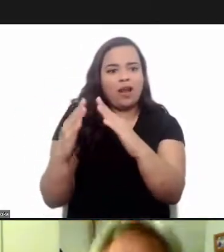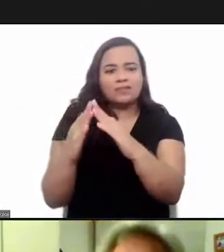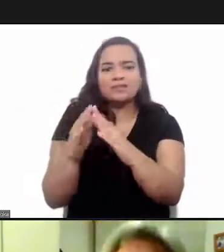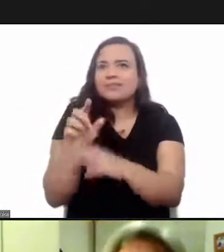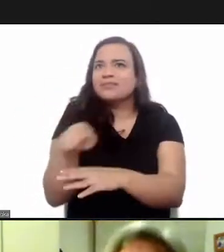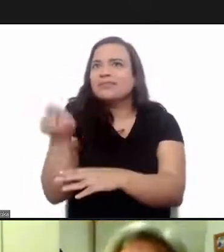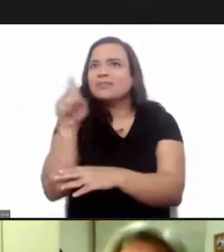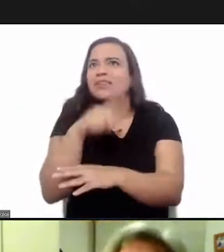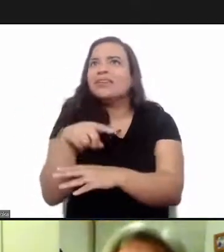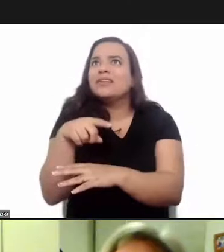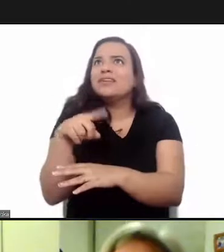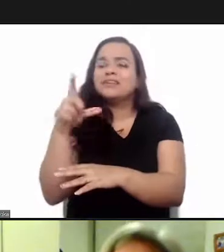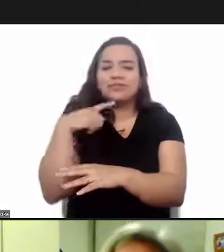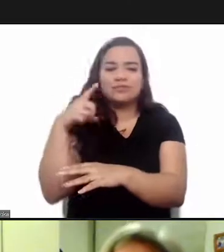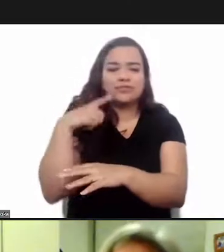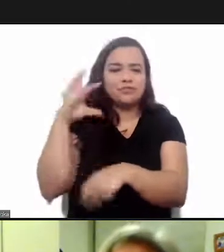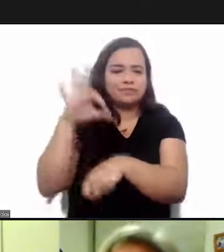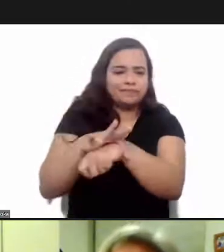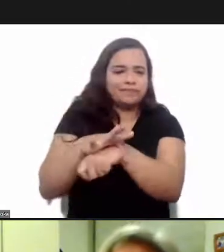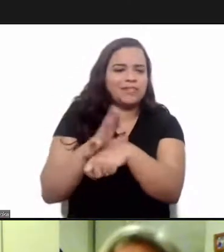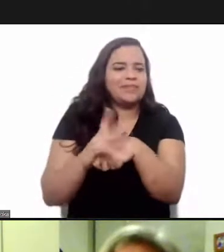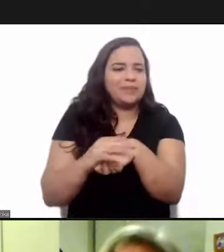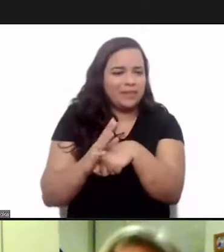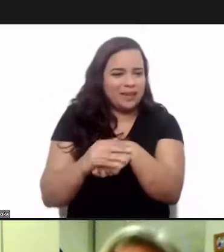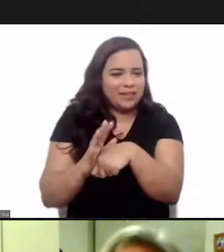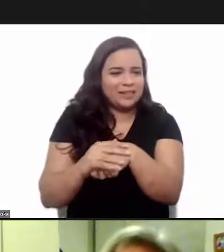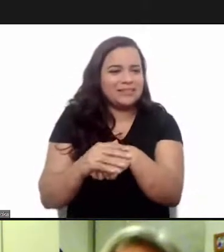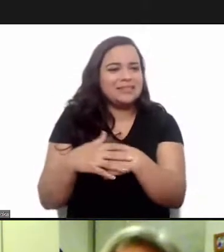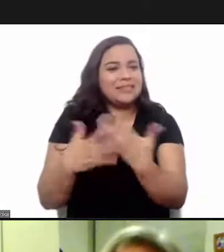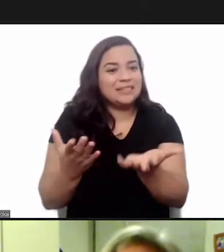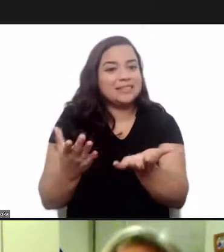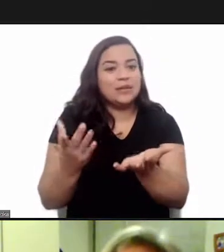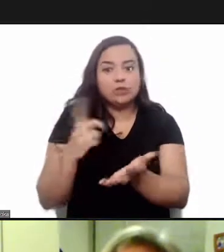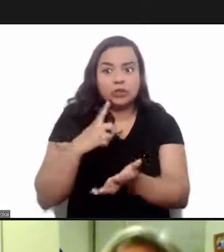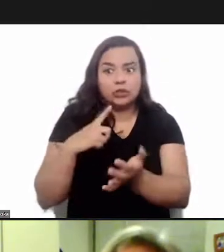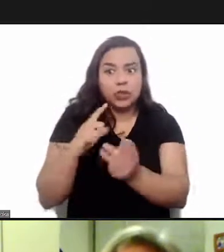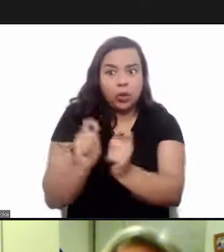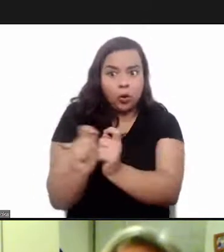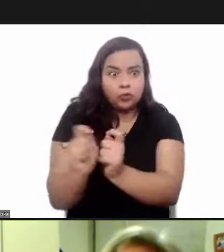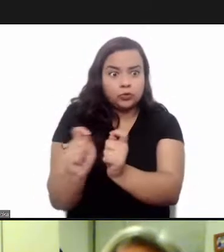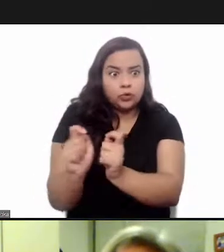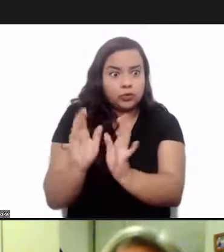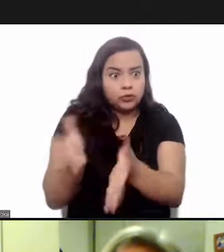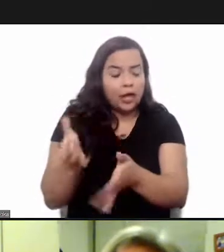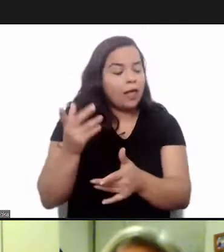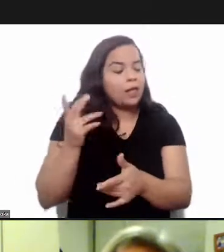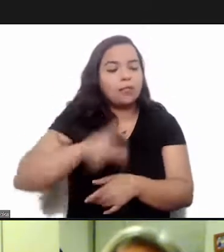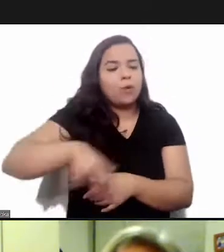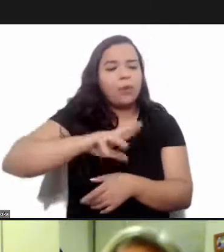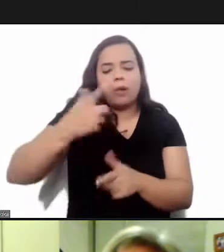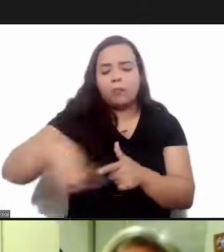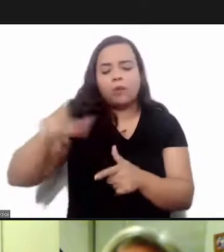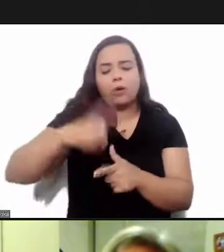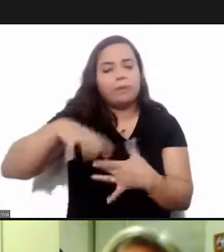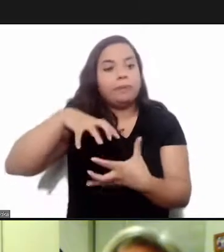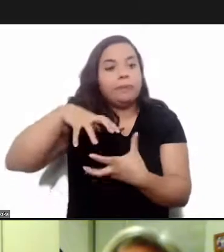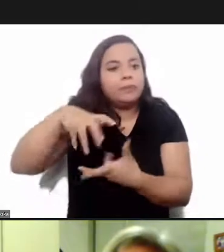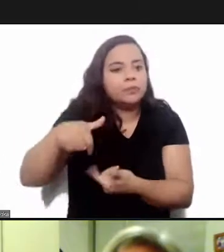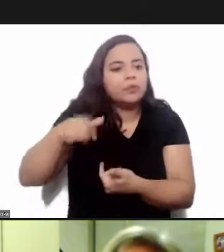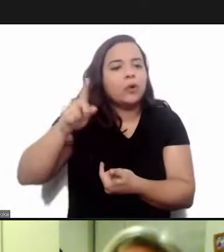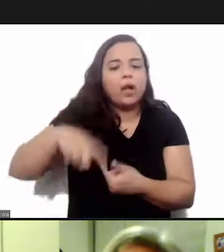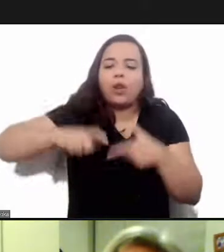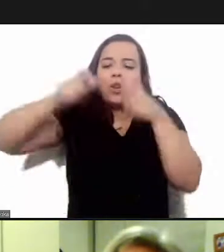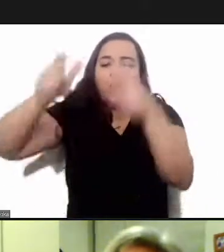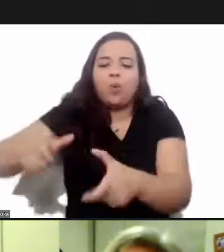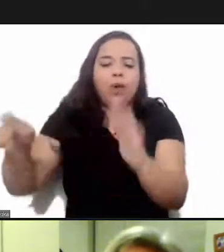chagas disease issue and chagas disease was also under control so they couldn't justify a world program because it was regional problem a housing